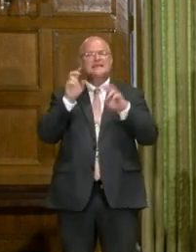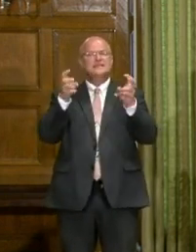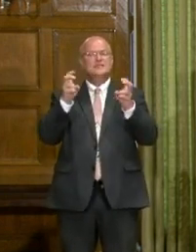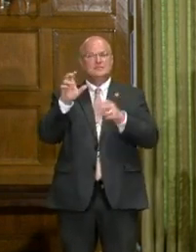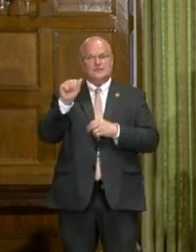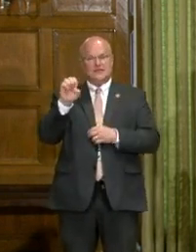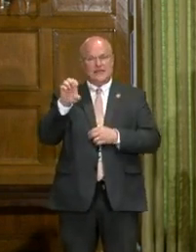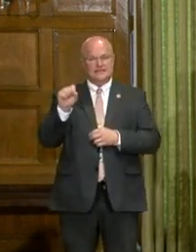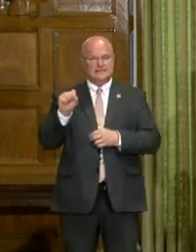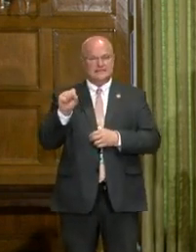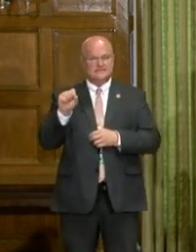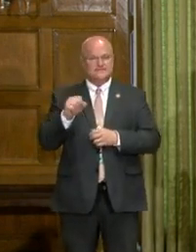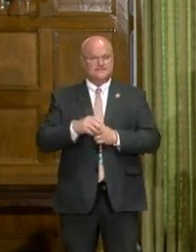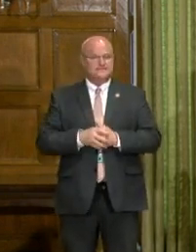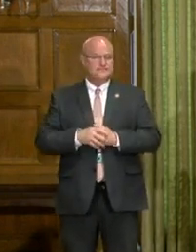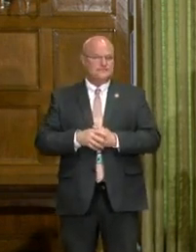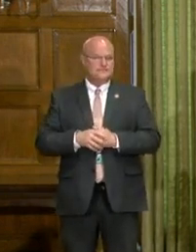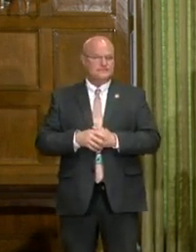terms of cases.